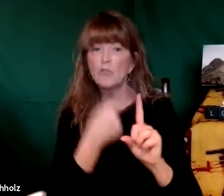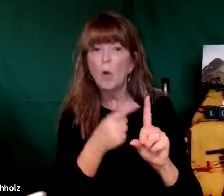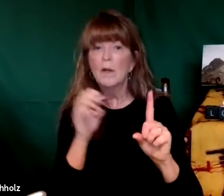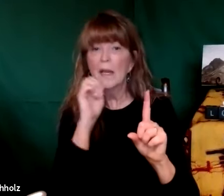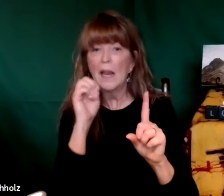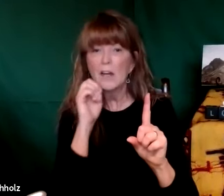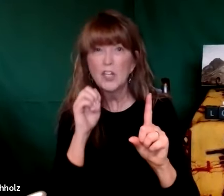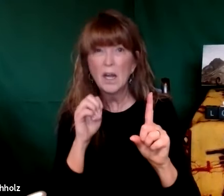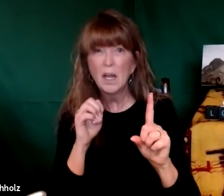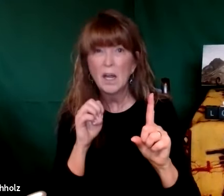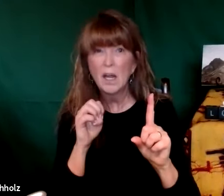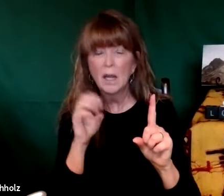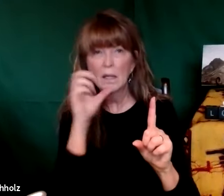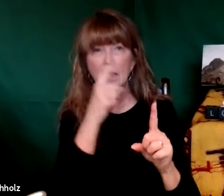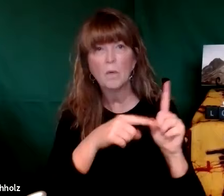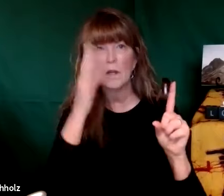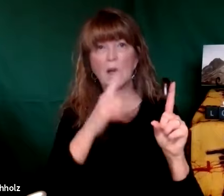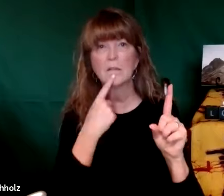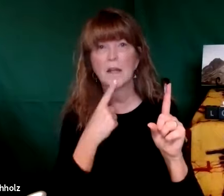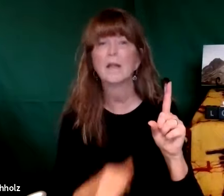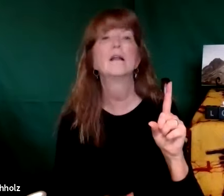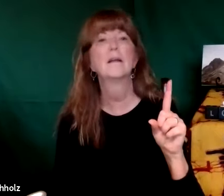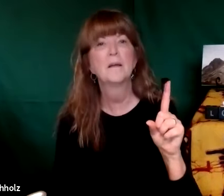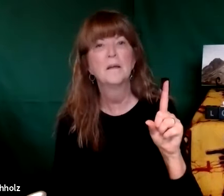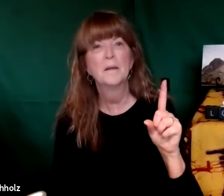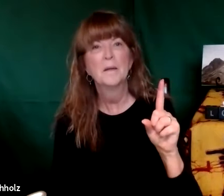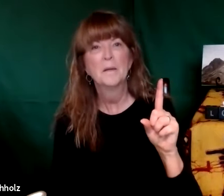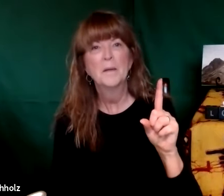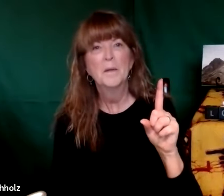us so God told Elijah guess what God said